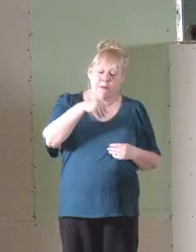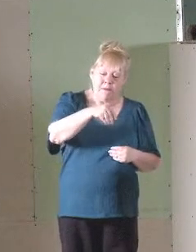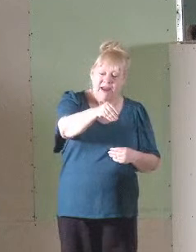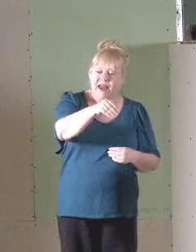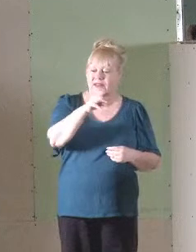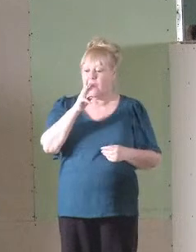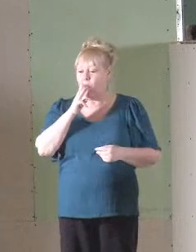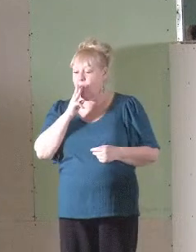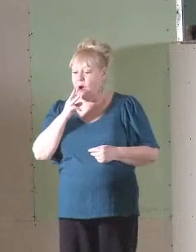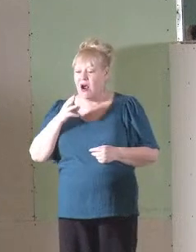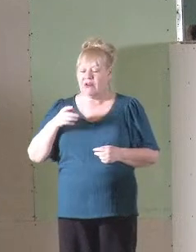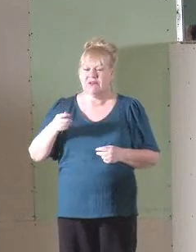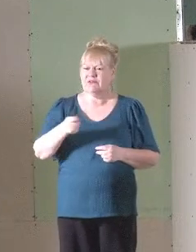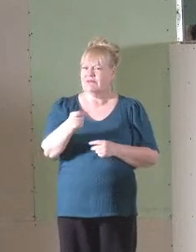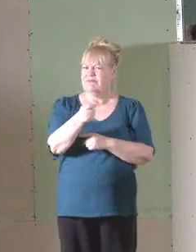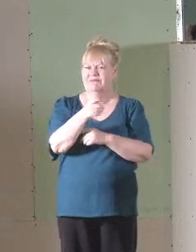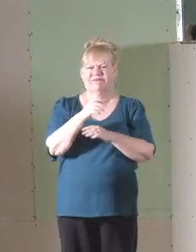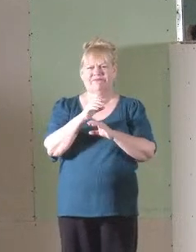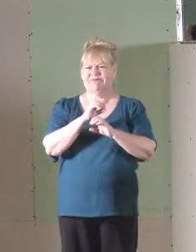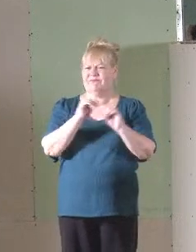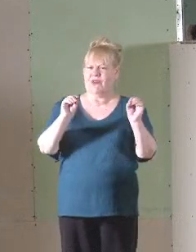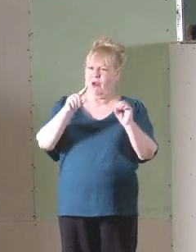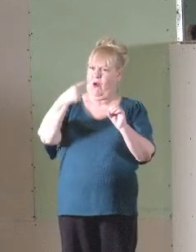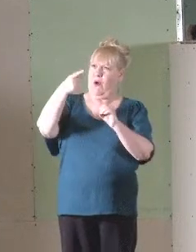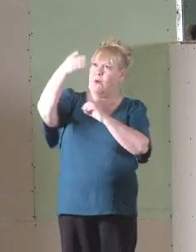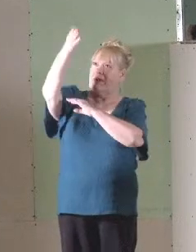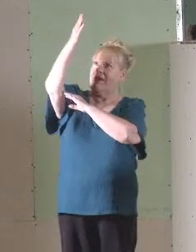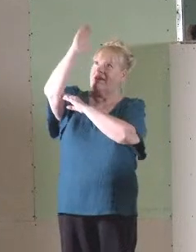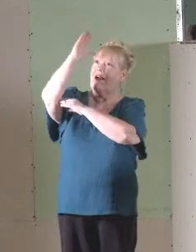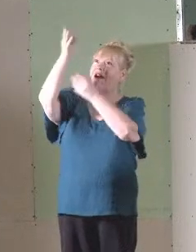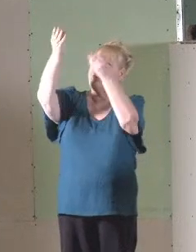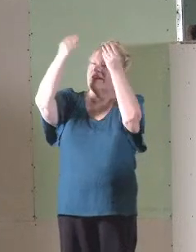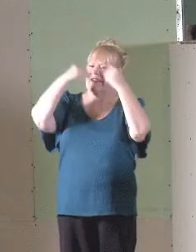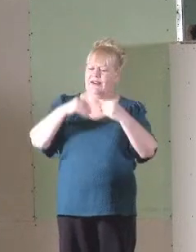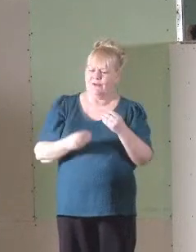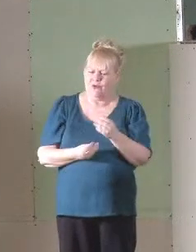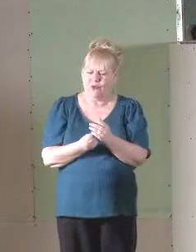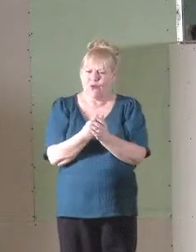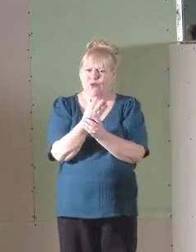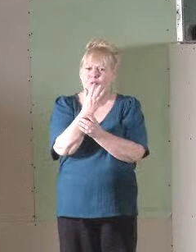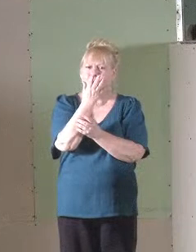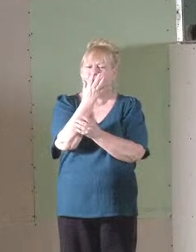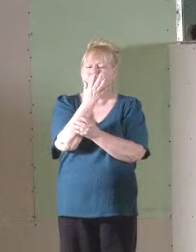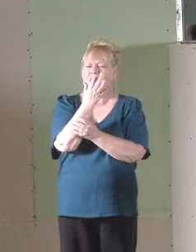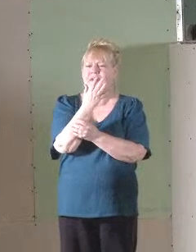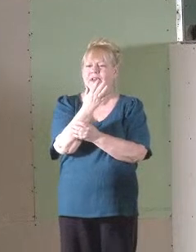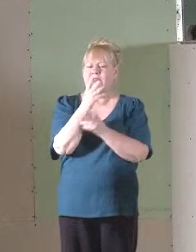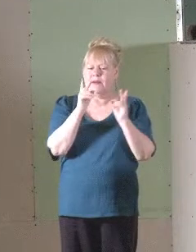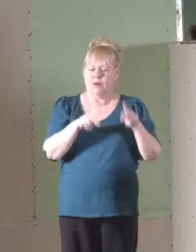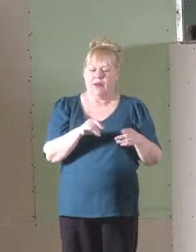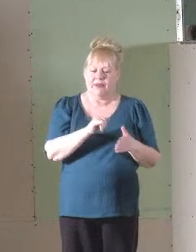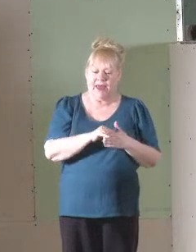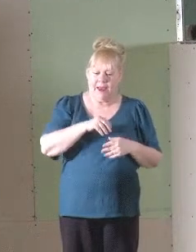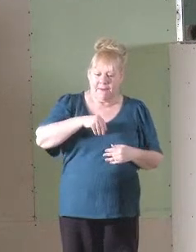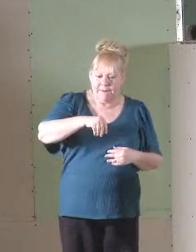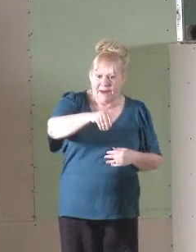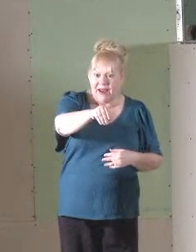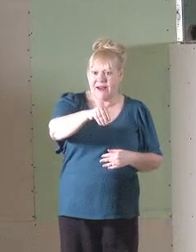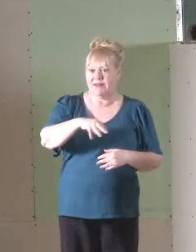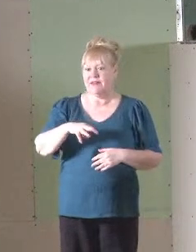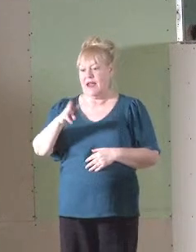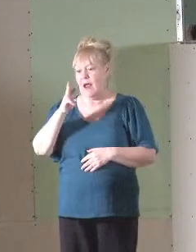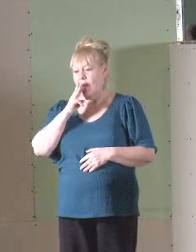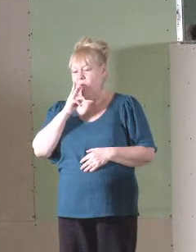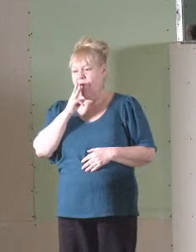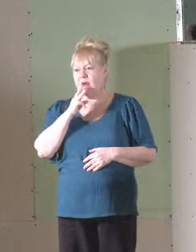is anything, but only God who gives the growth. He who plants and he who waters are